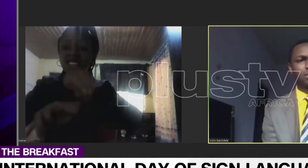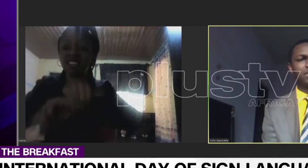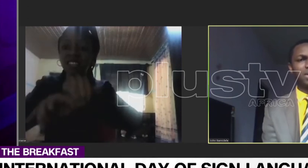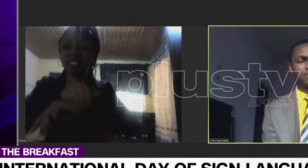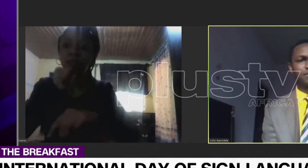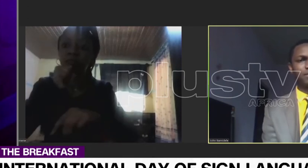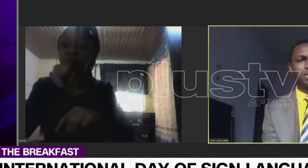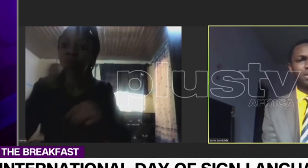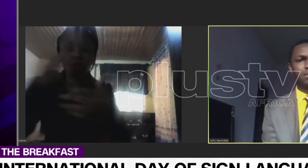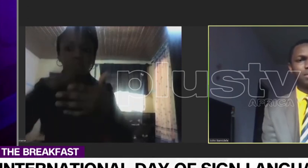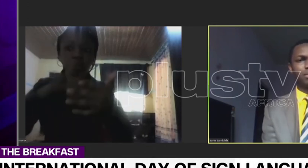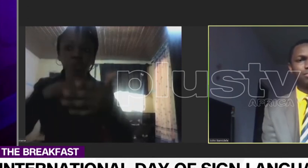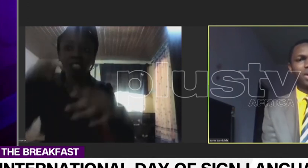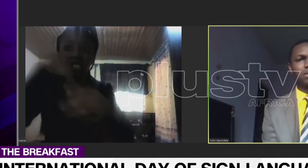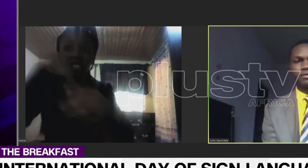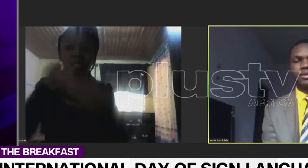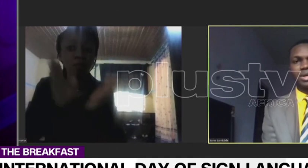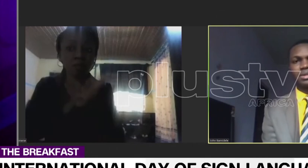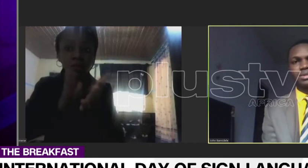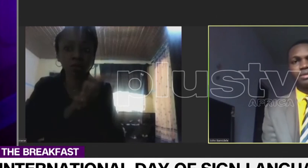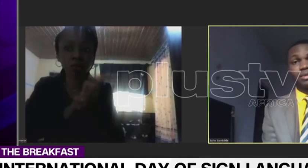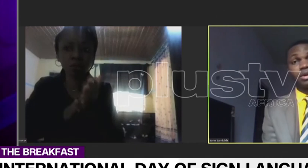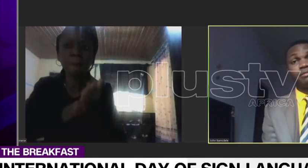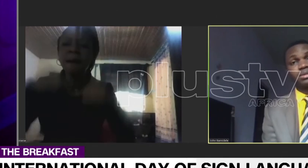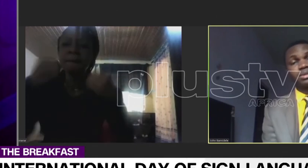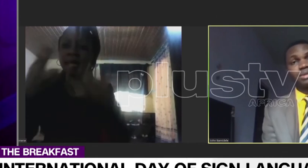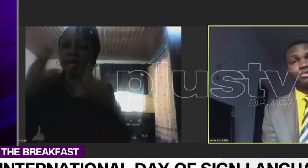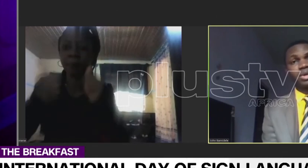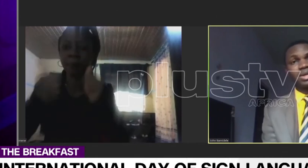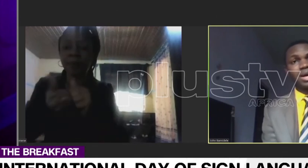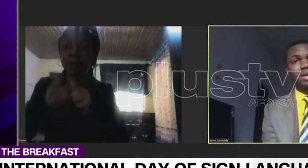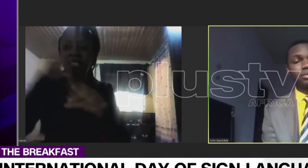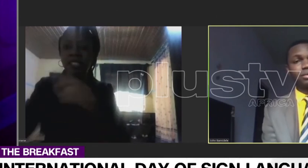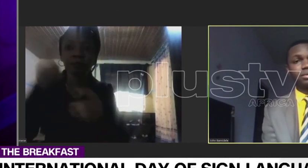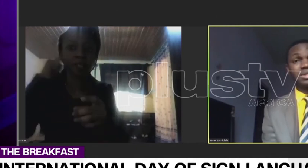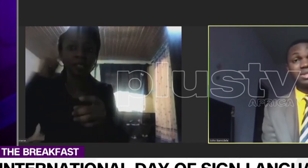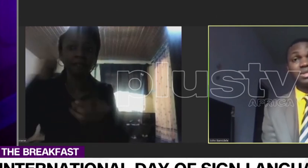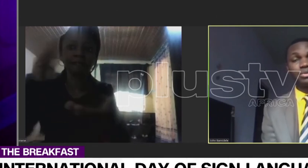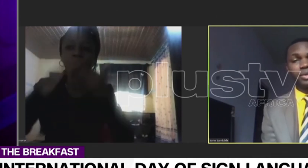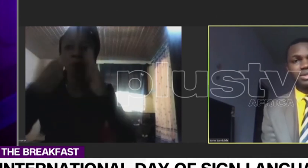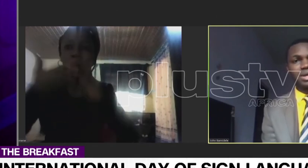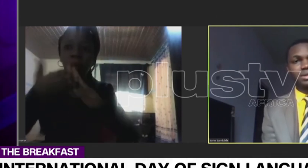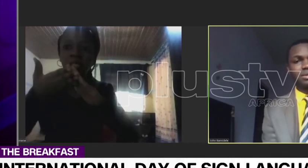the deaf. But we are confident that if the government keeps working hard on seeing to it that they